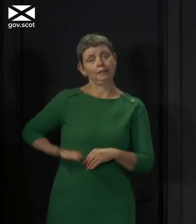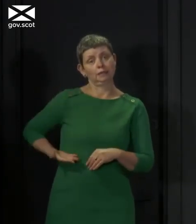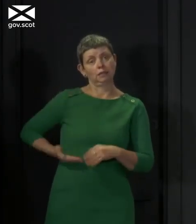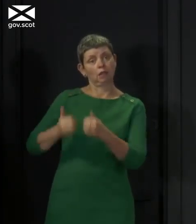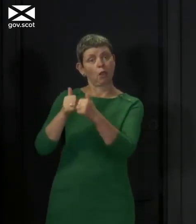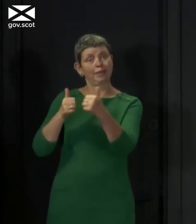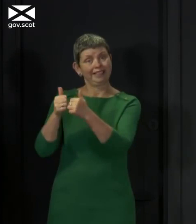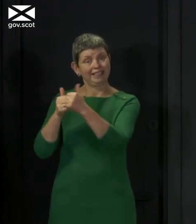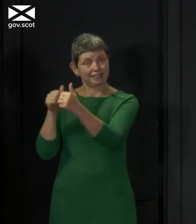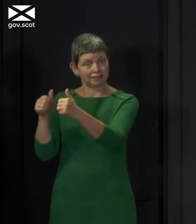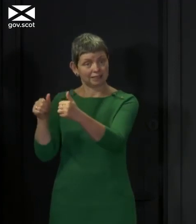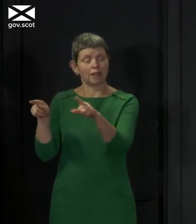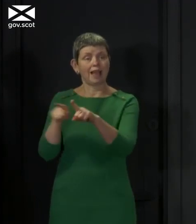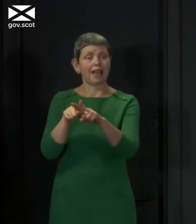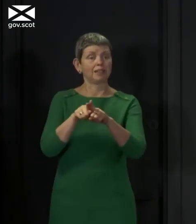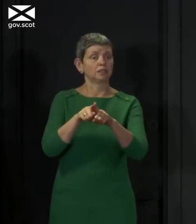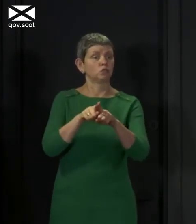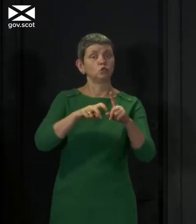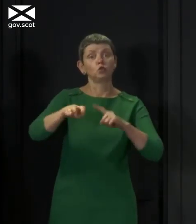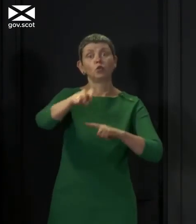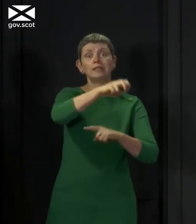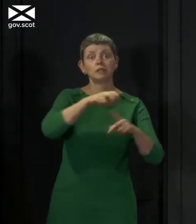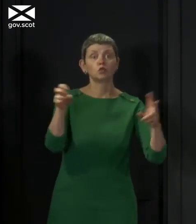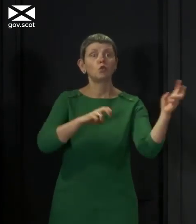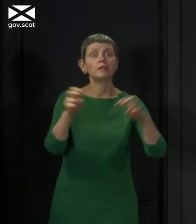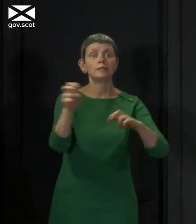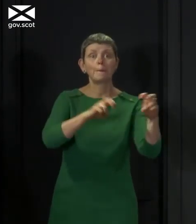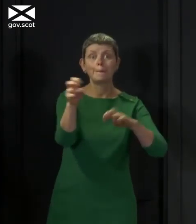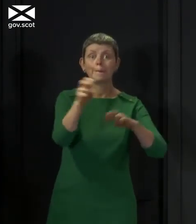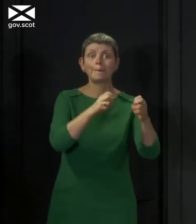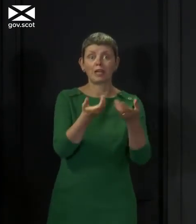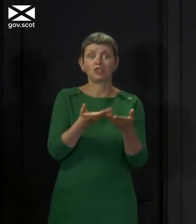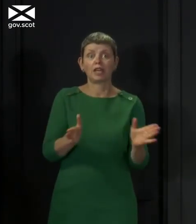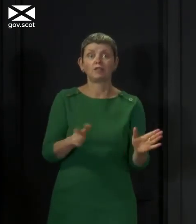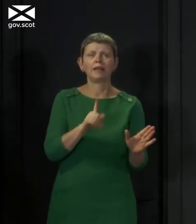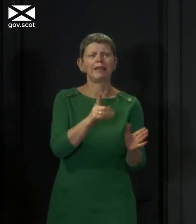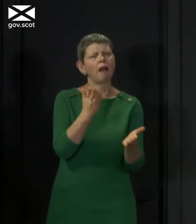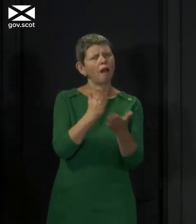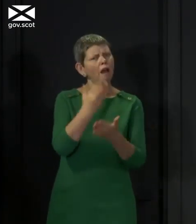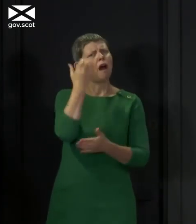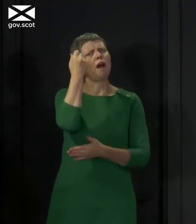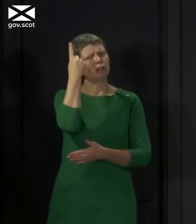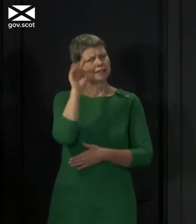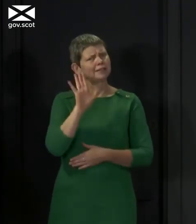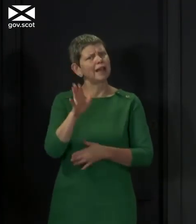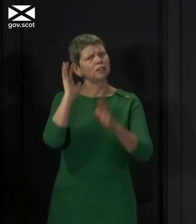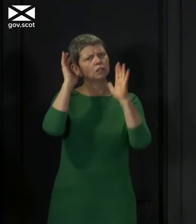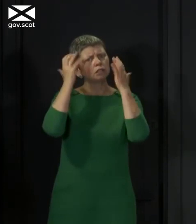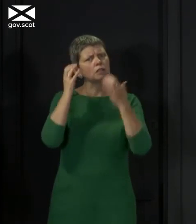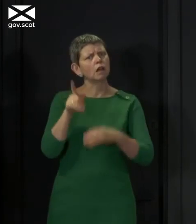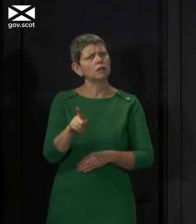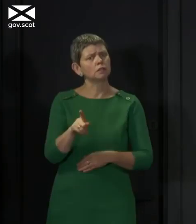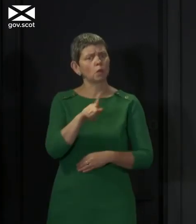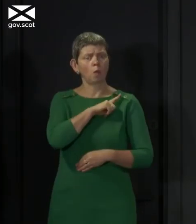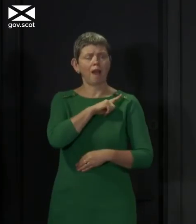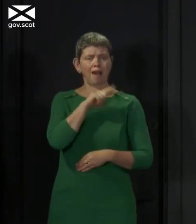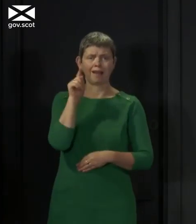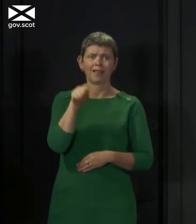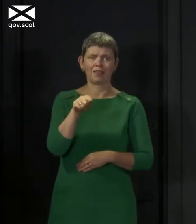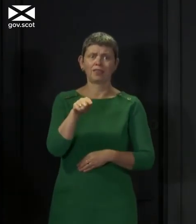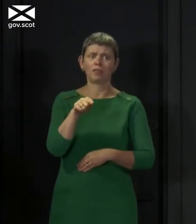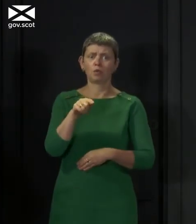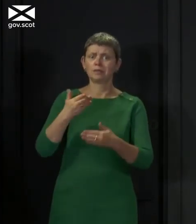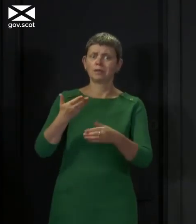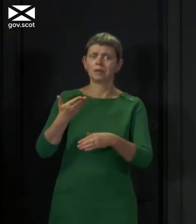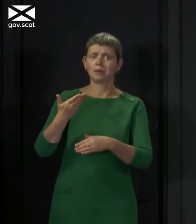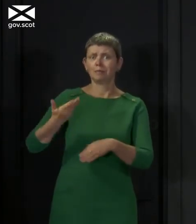the concerns about the tourist industry more generally. I absolutely understand that this is a sector that is already extremely hard